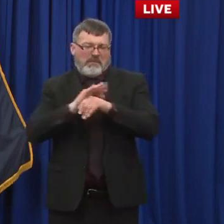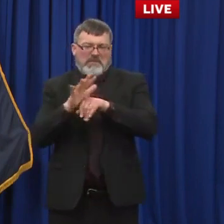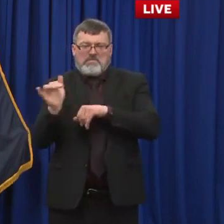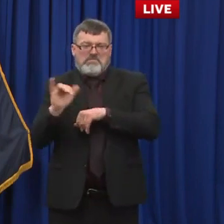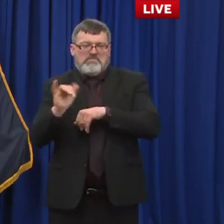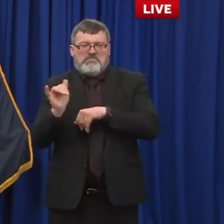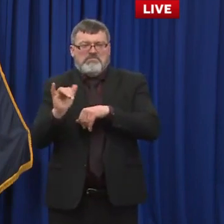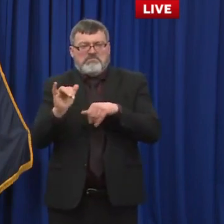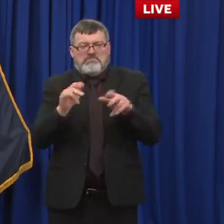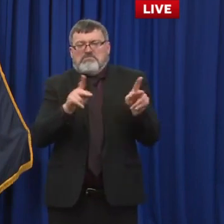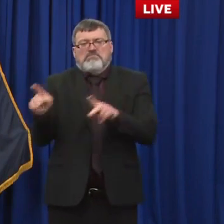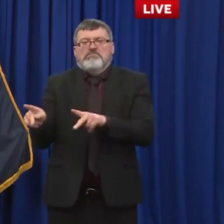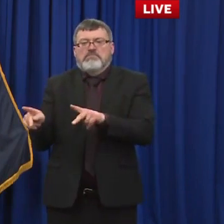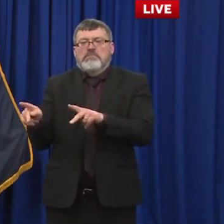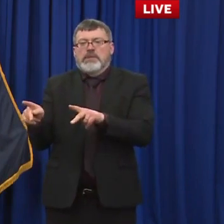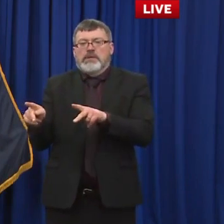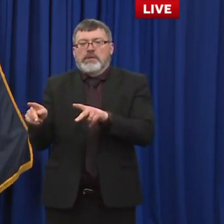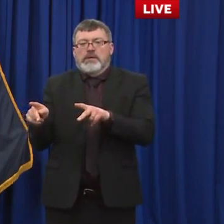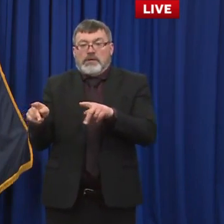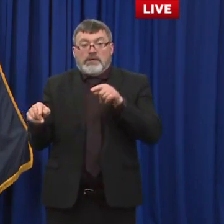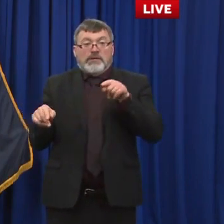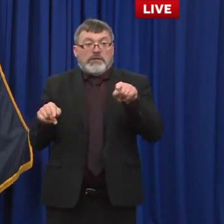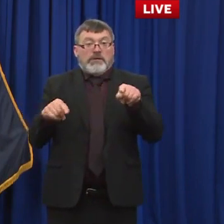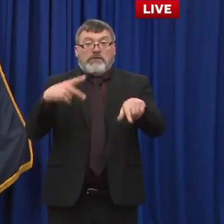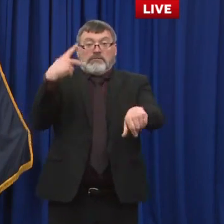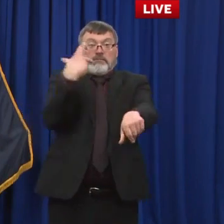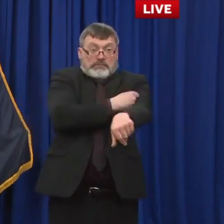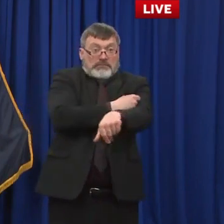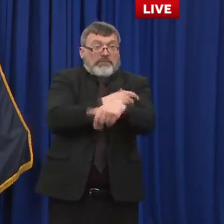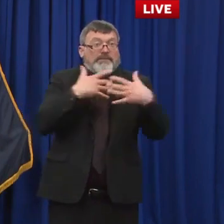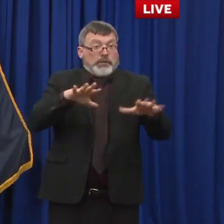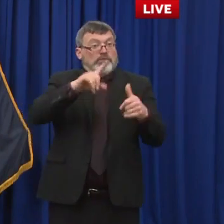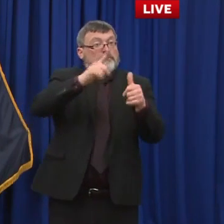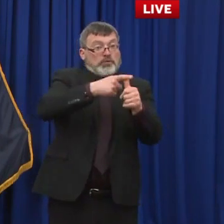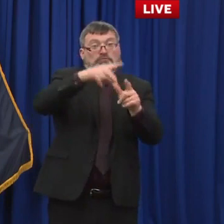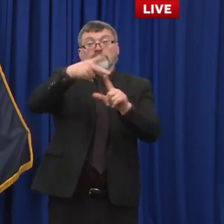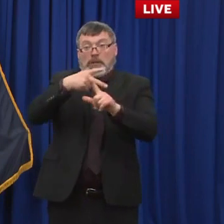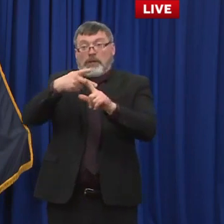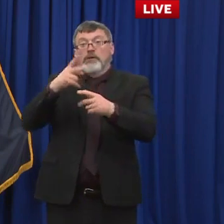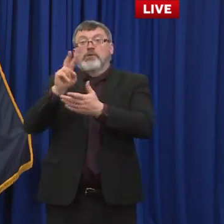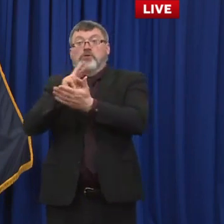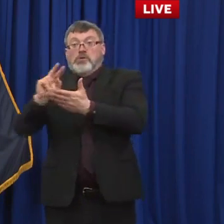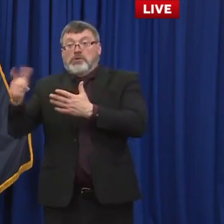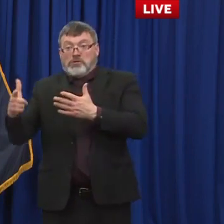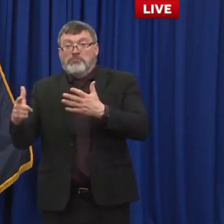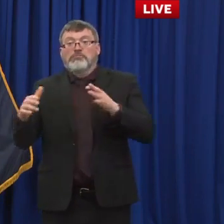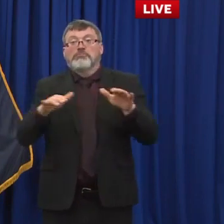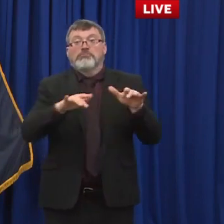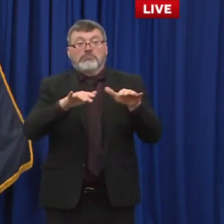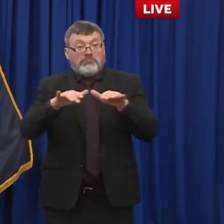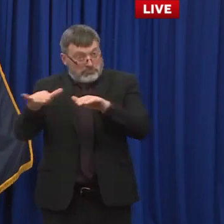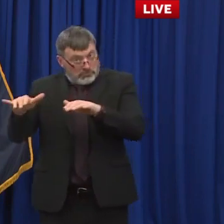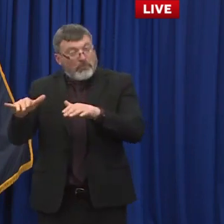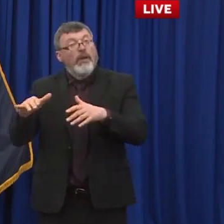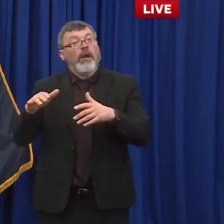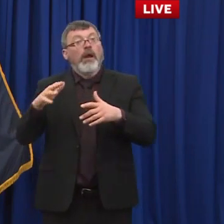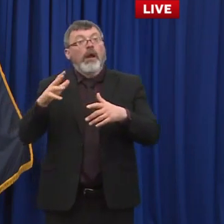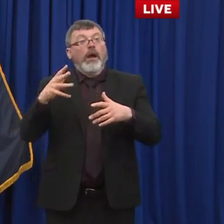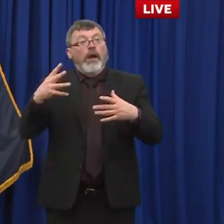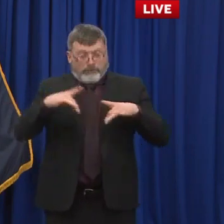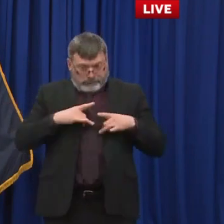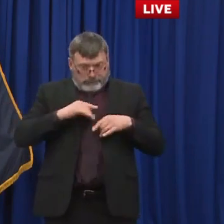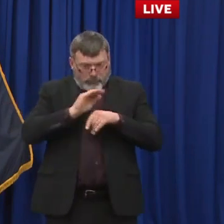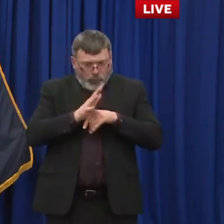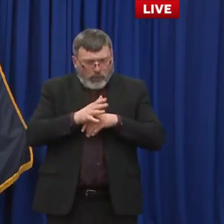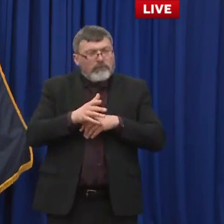around the country there's very very little I think far less than one percent in terms of a fatality rate or severe hospitalization rate which is exactly